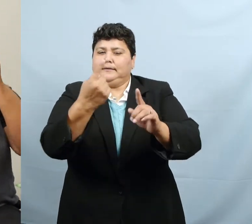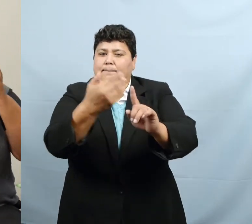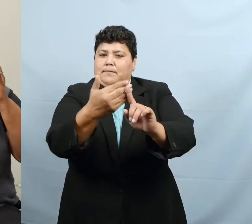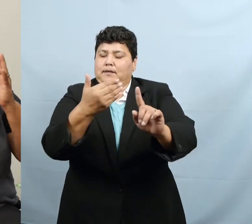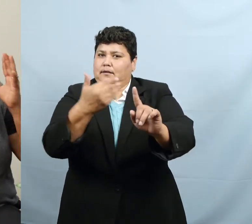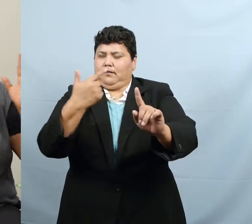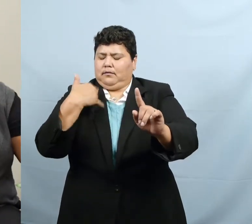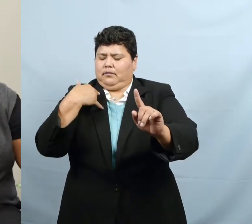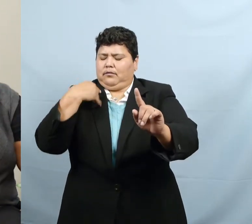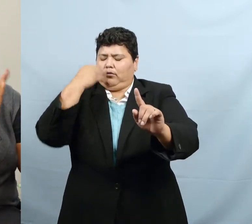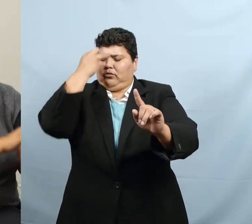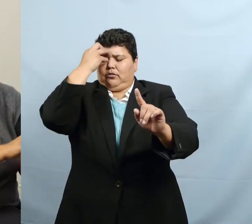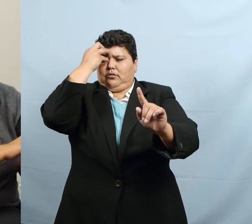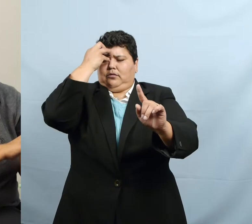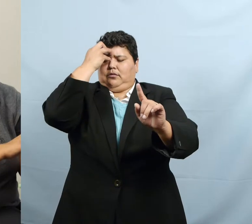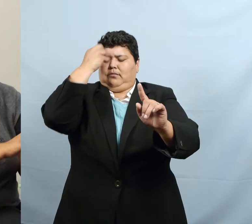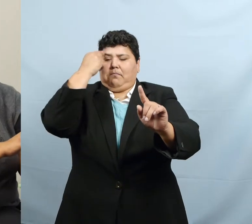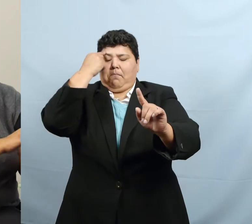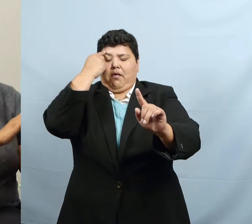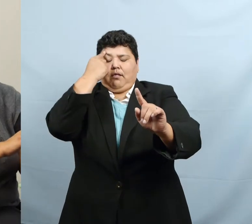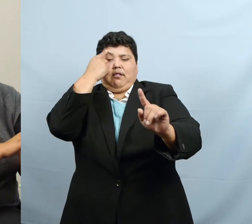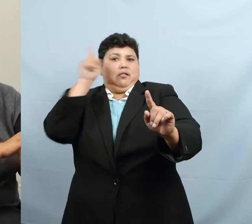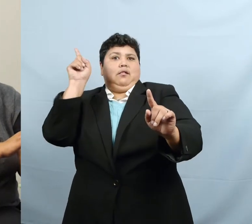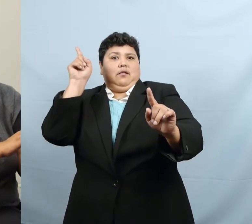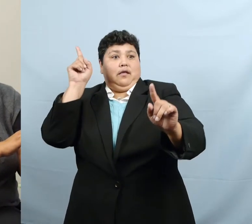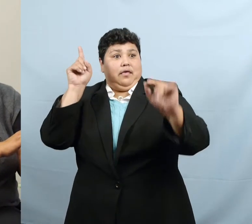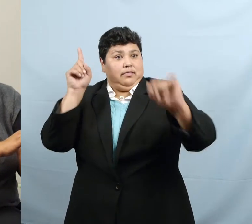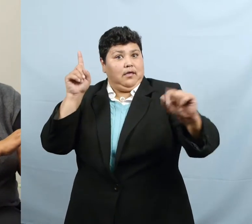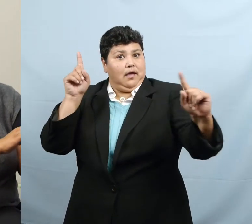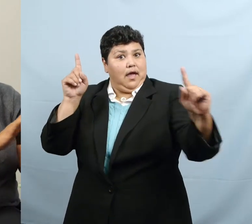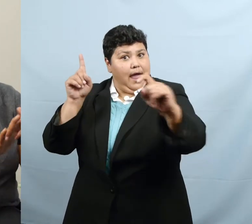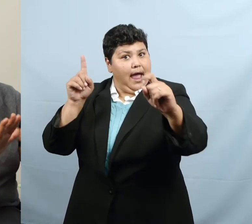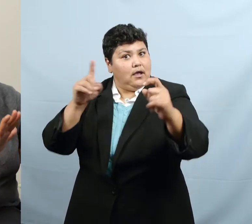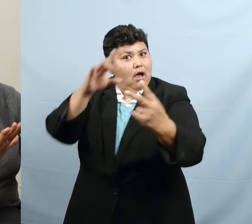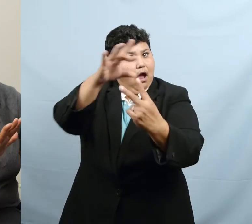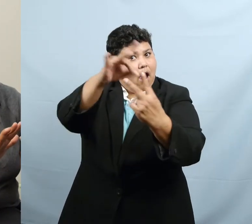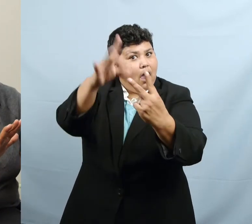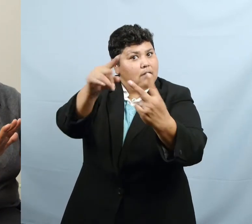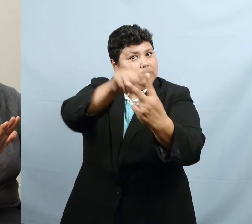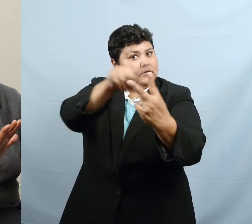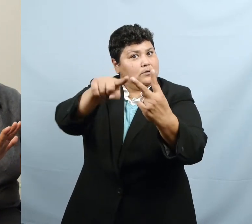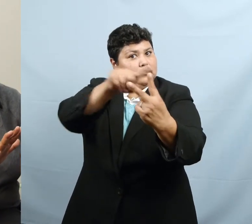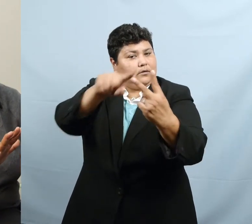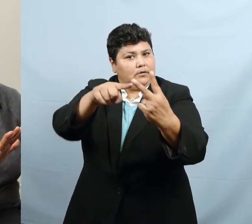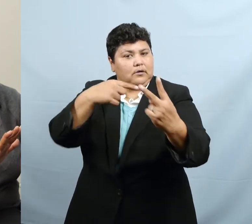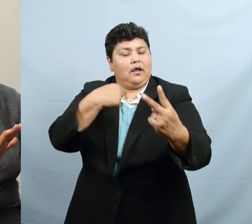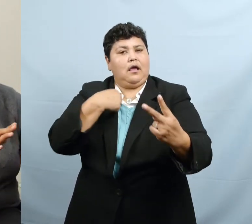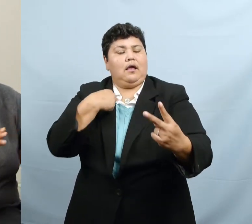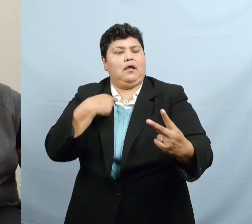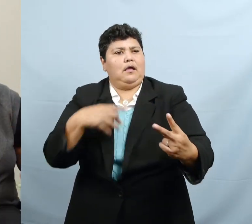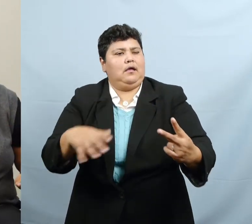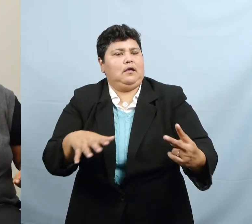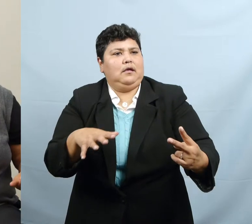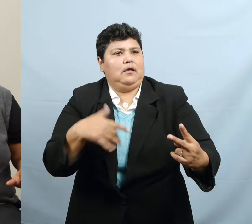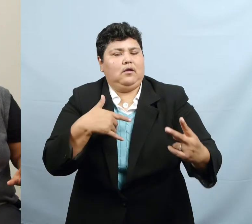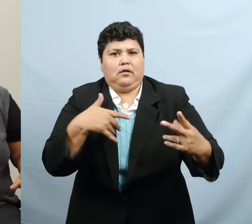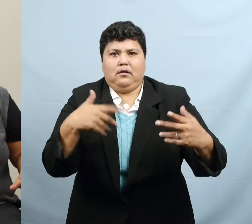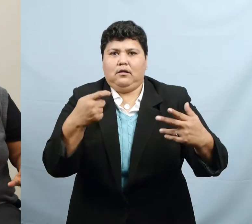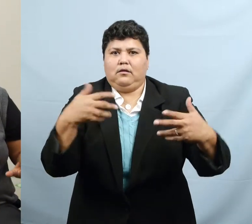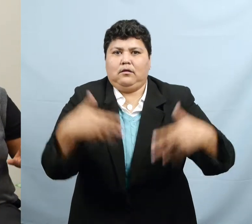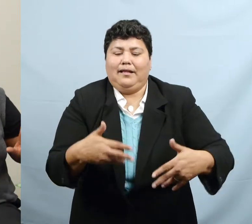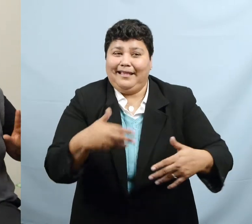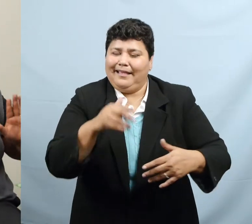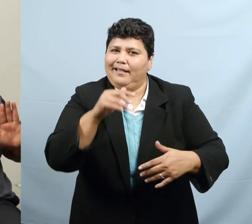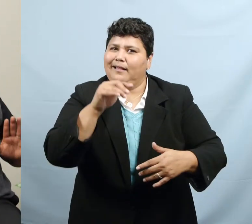my mind was somewhere else. so then when she went into that one question, I was a little lost. And that would have been a perfect